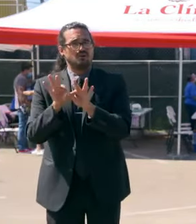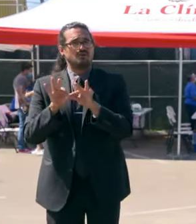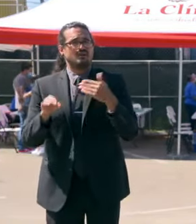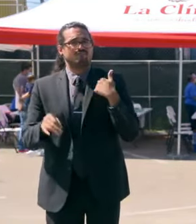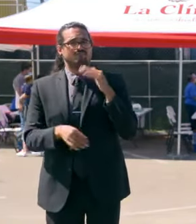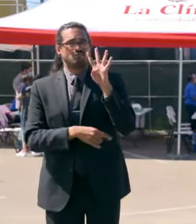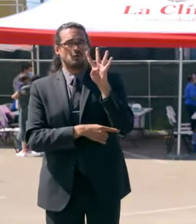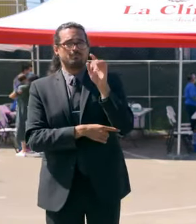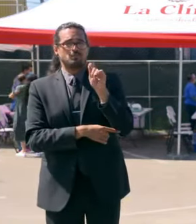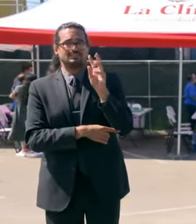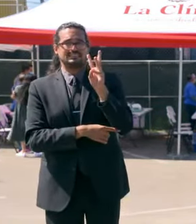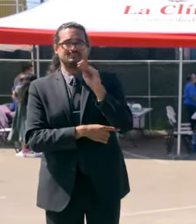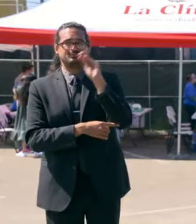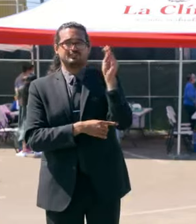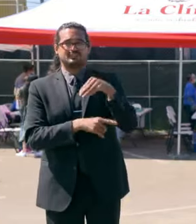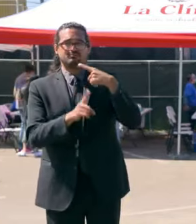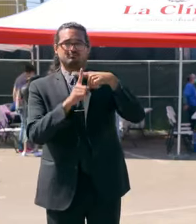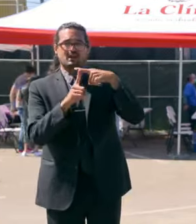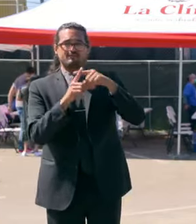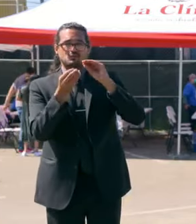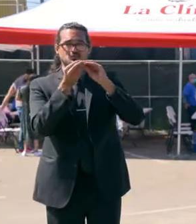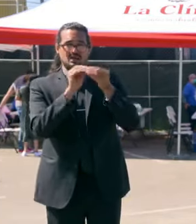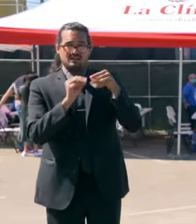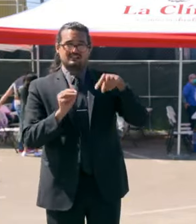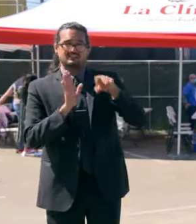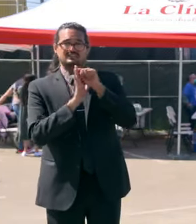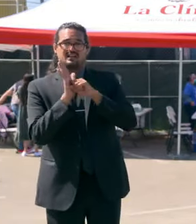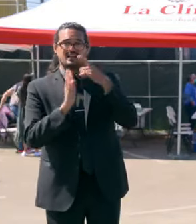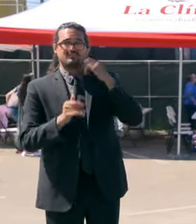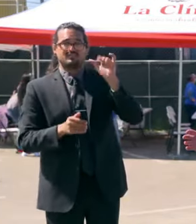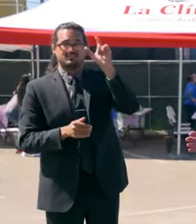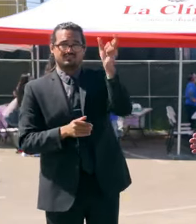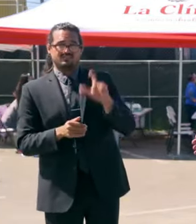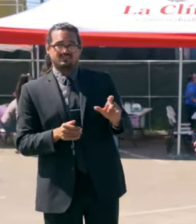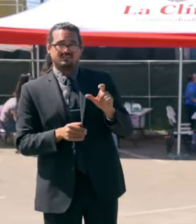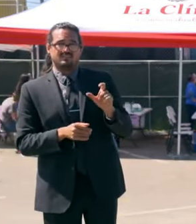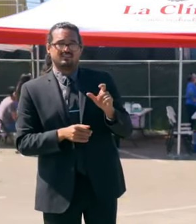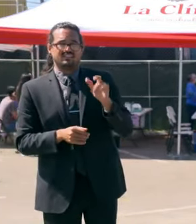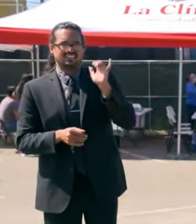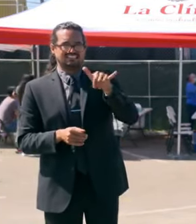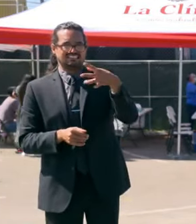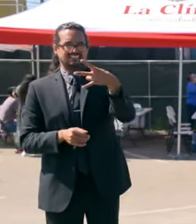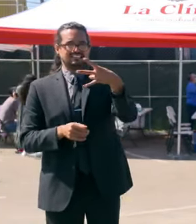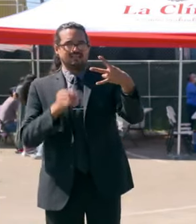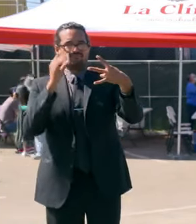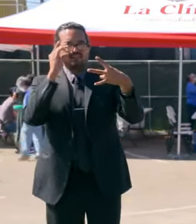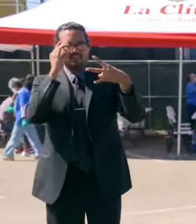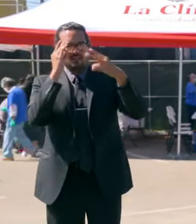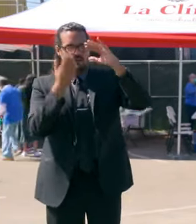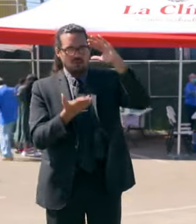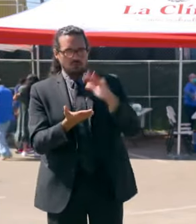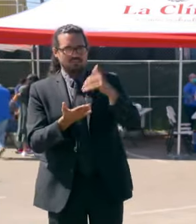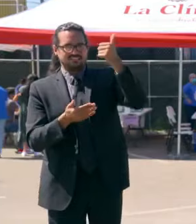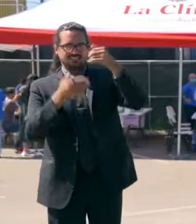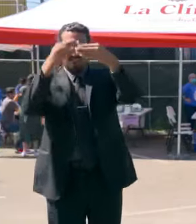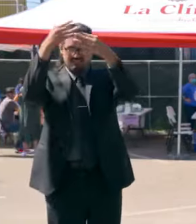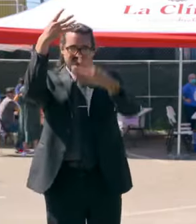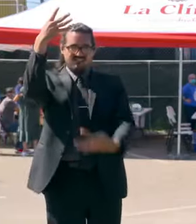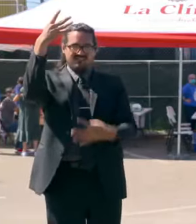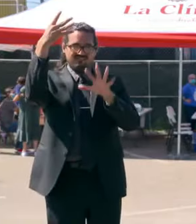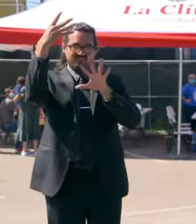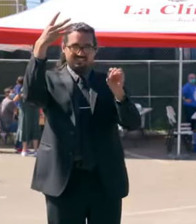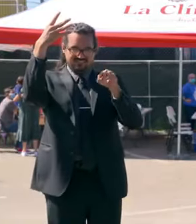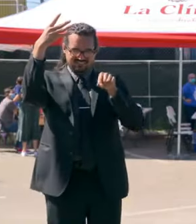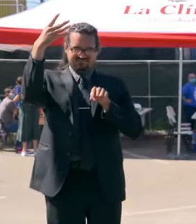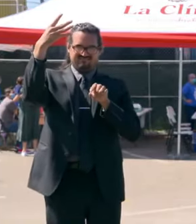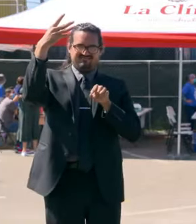rate in the state of California. That's the seventh lowest positivity rate in America. That's because we're leading with science. We're